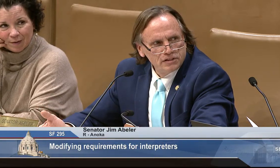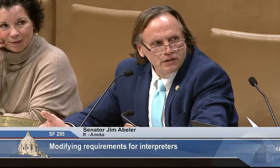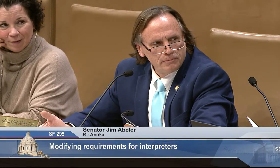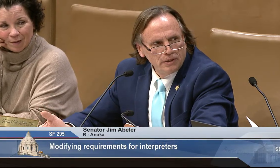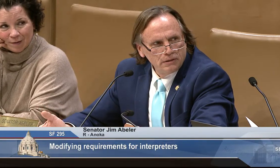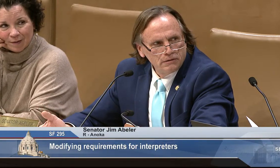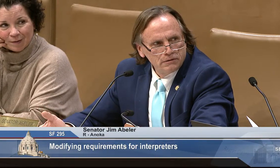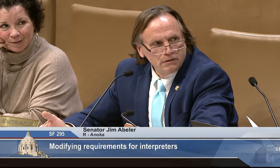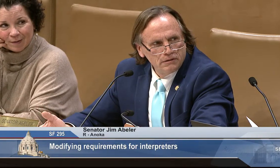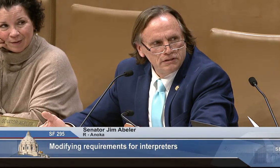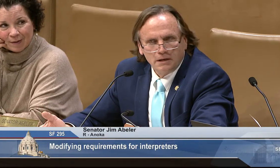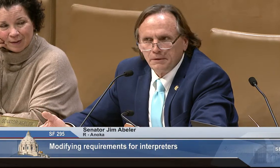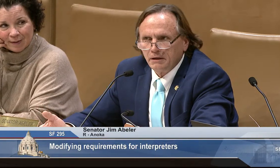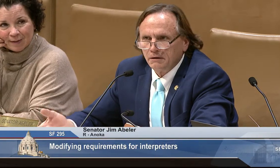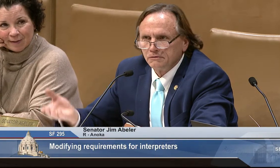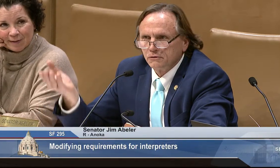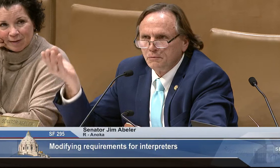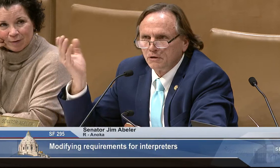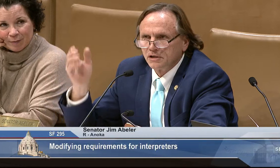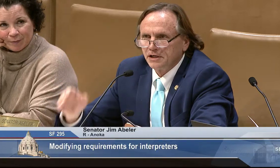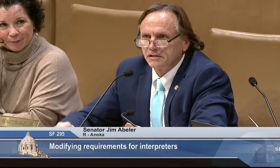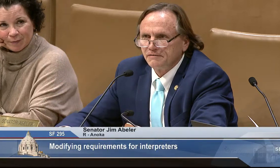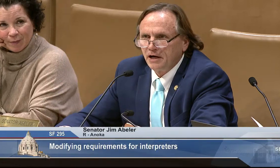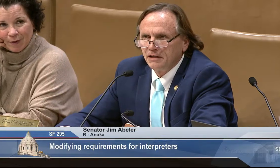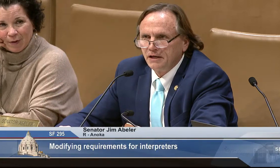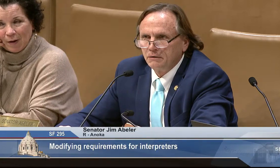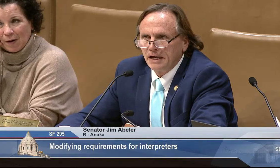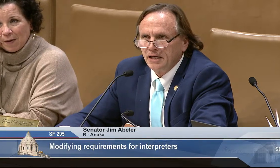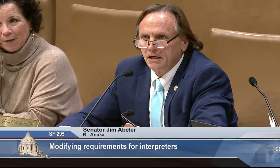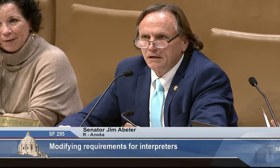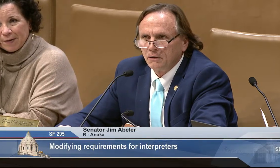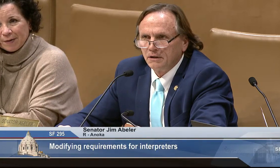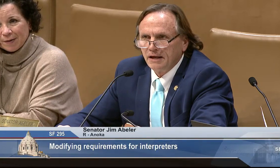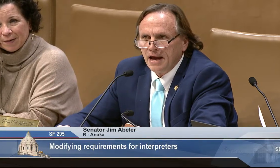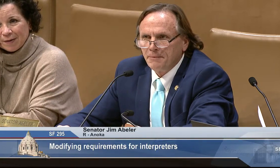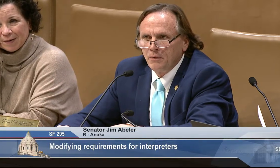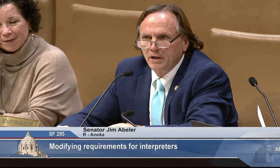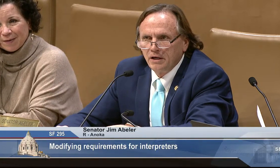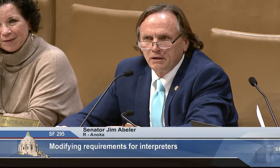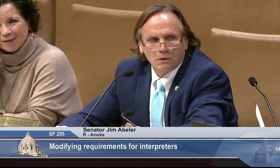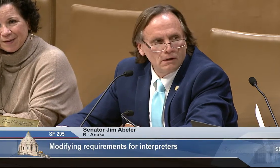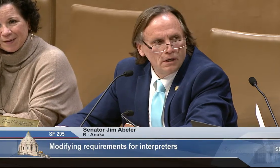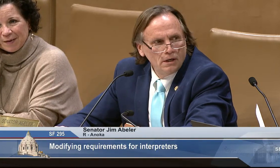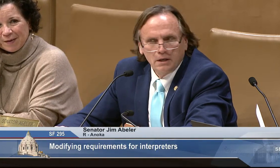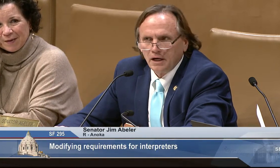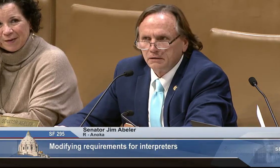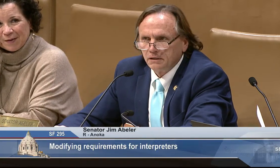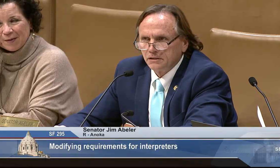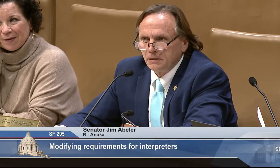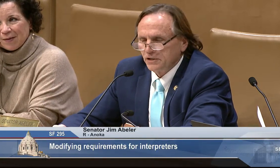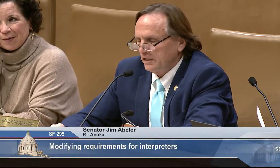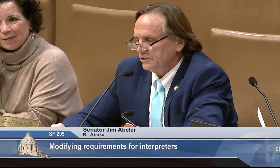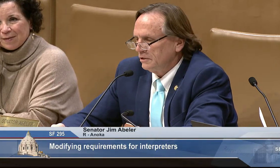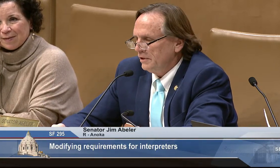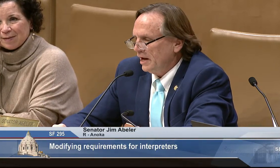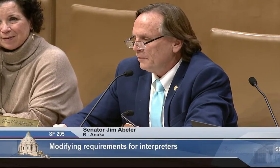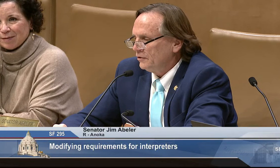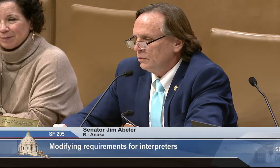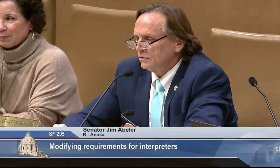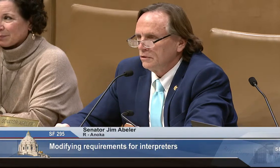sense bill. Is the school board going to testify that they don't like it or are they happy with it? It seems like they should be happy, too. So